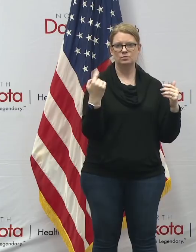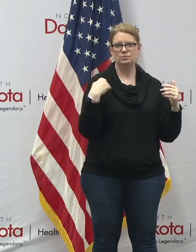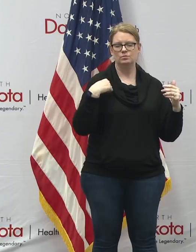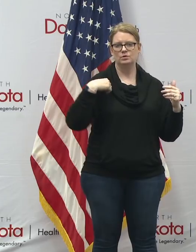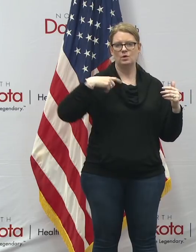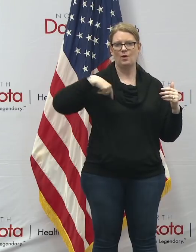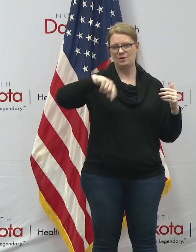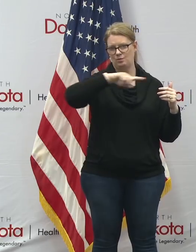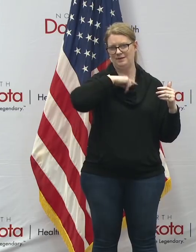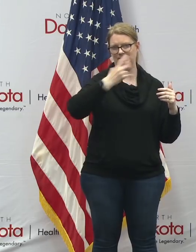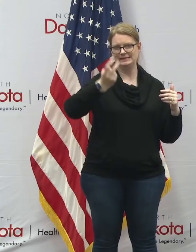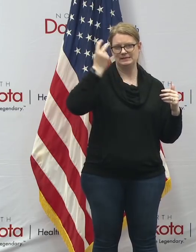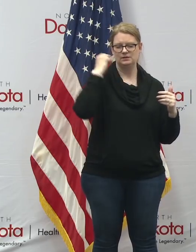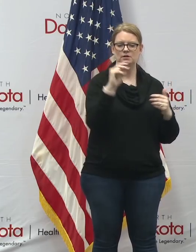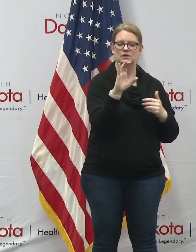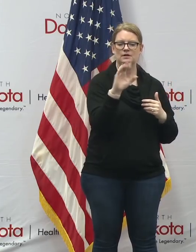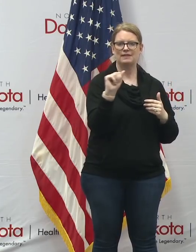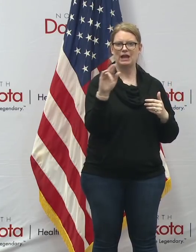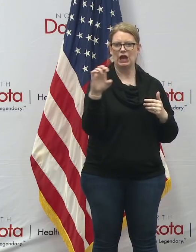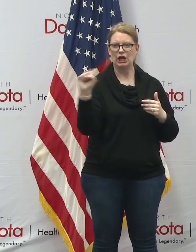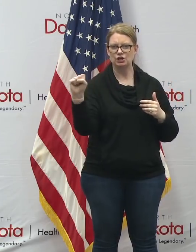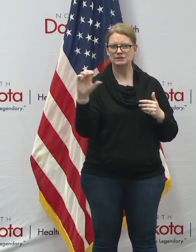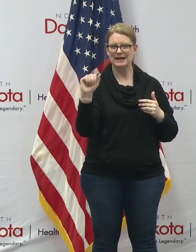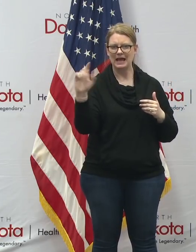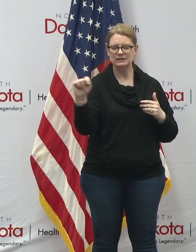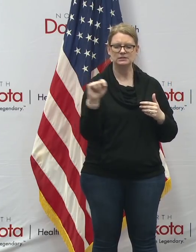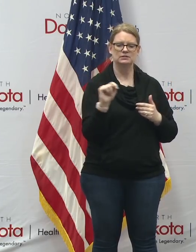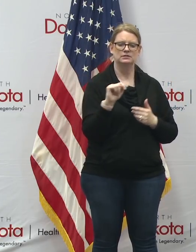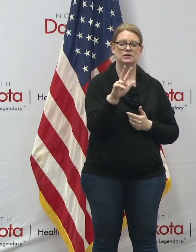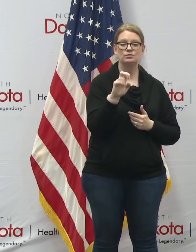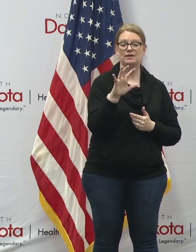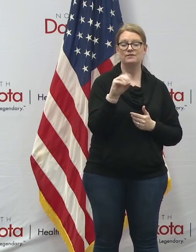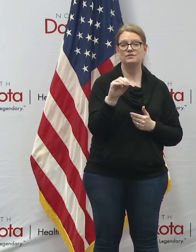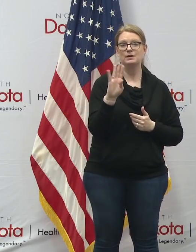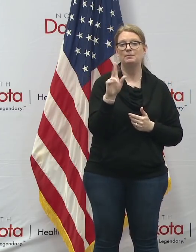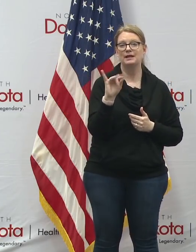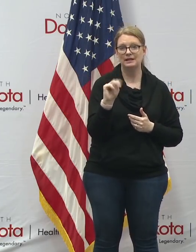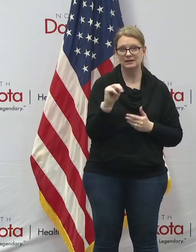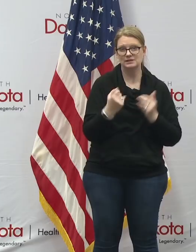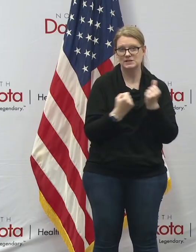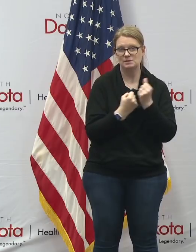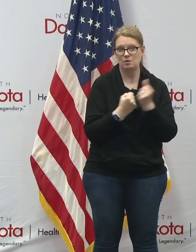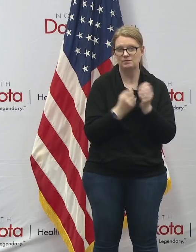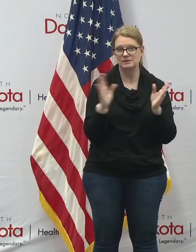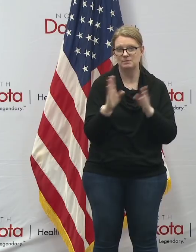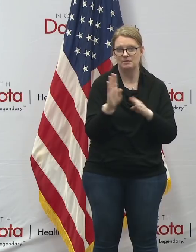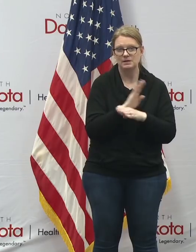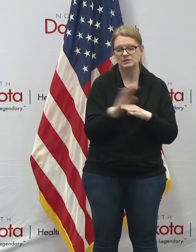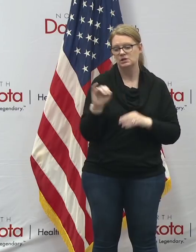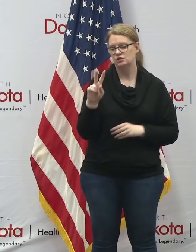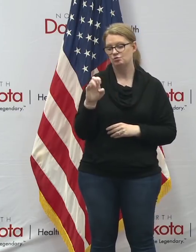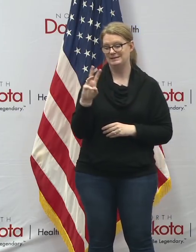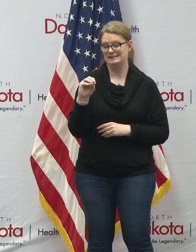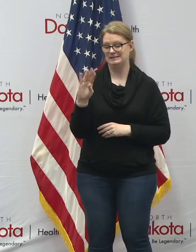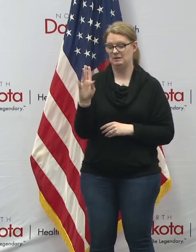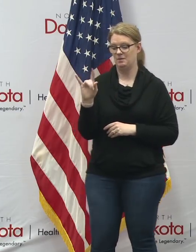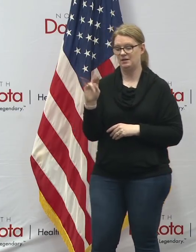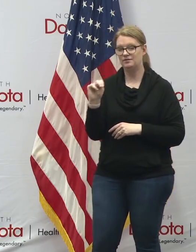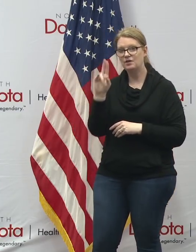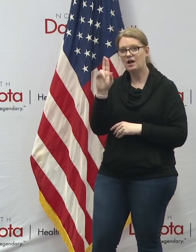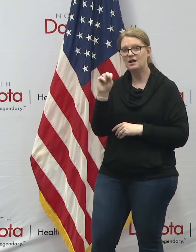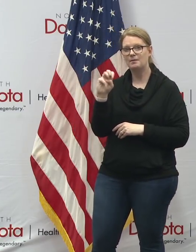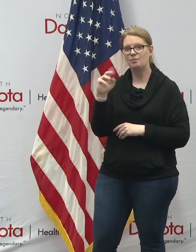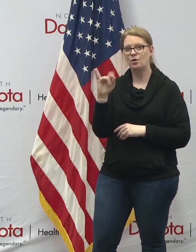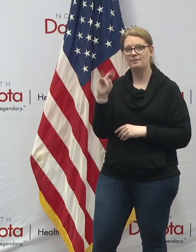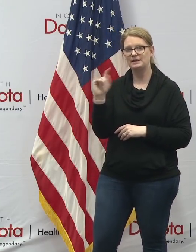this uh briefing which is the cares act but again 350 billion for support for small businesses 260 billion for unemployment